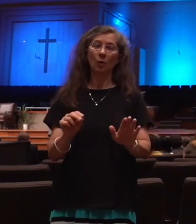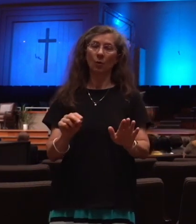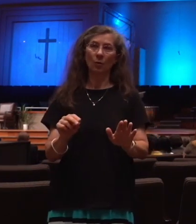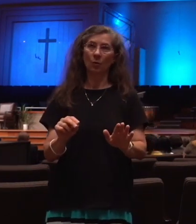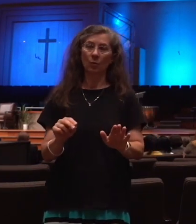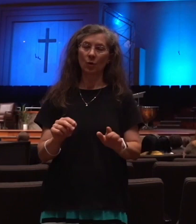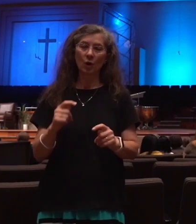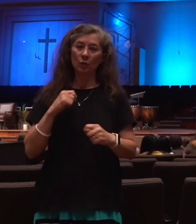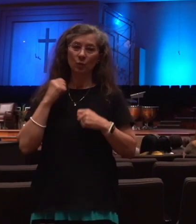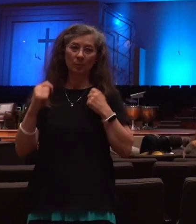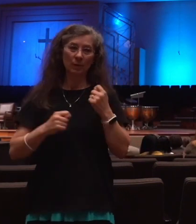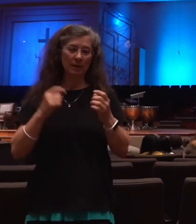tribulation is going to bring.